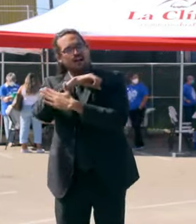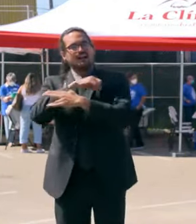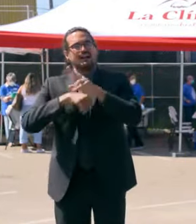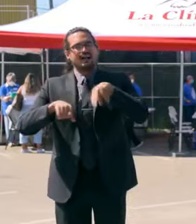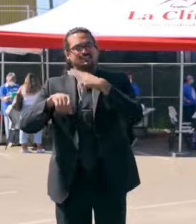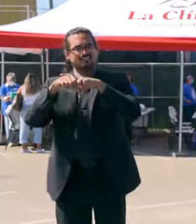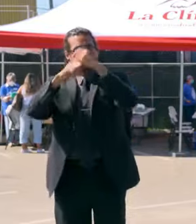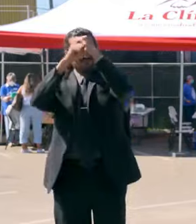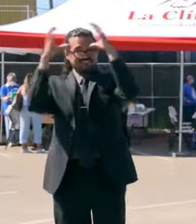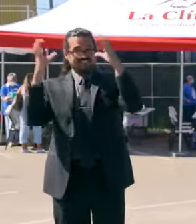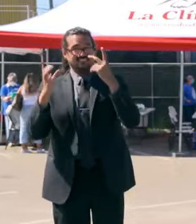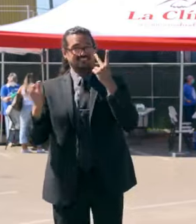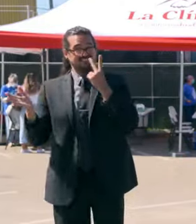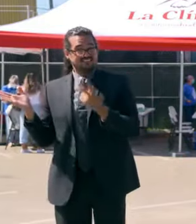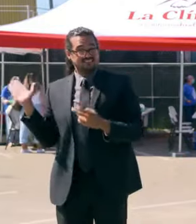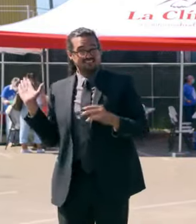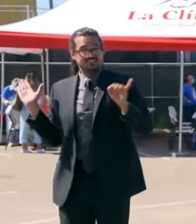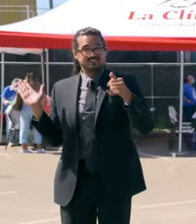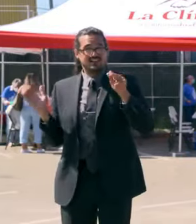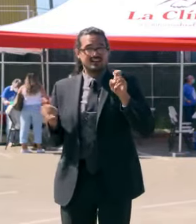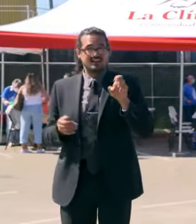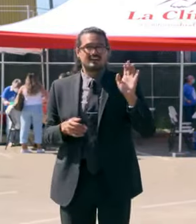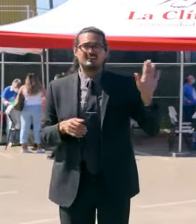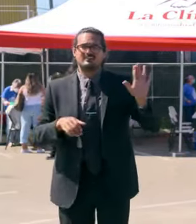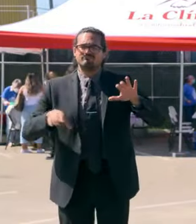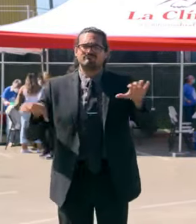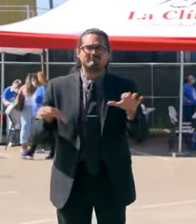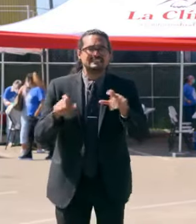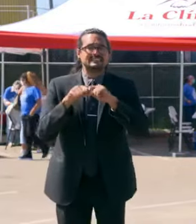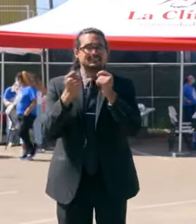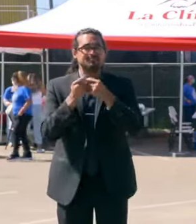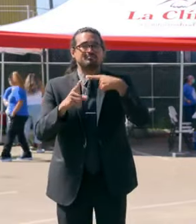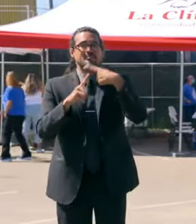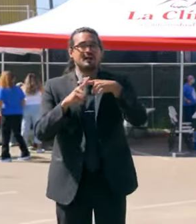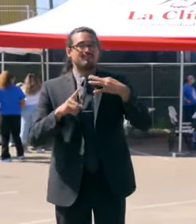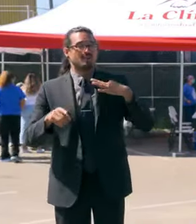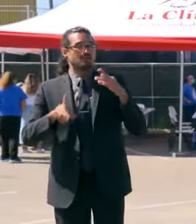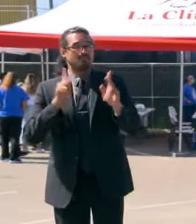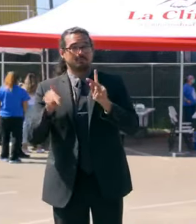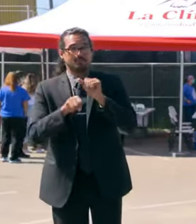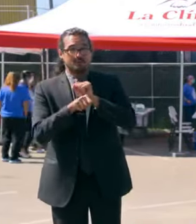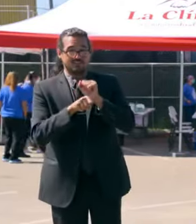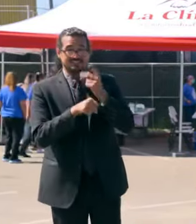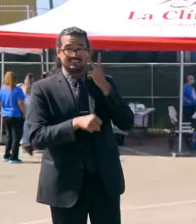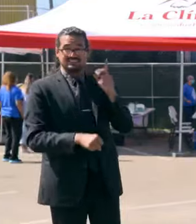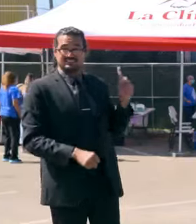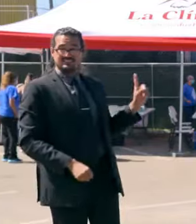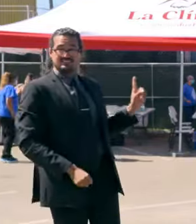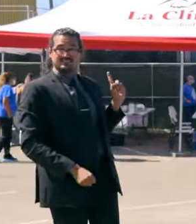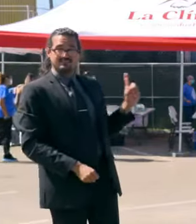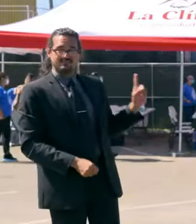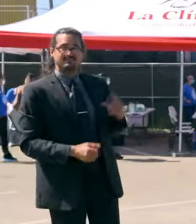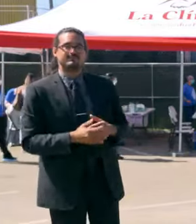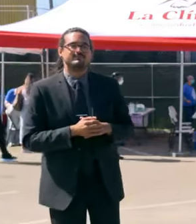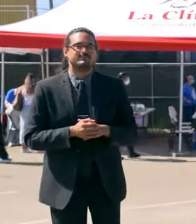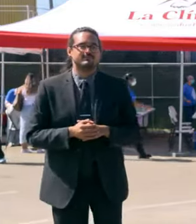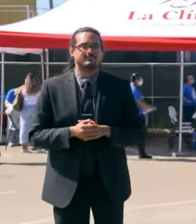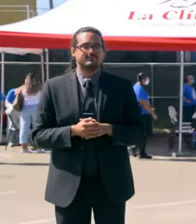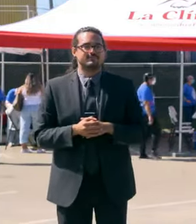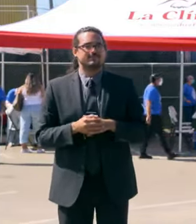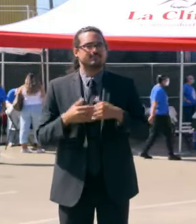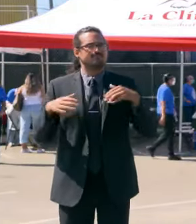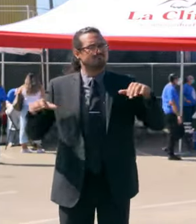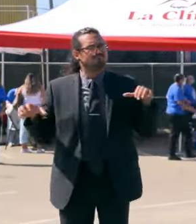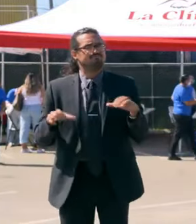team, including all the remarkable volunteers you see behind me. We still have work to do, but this is a